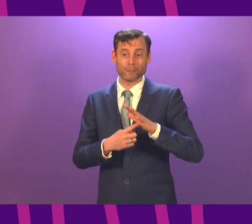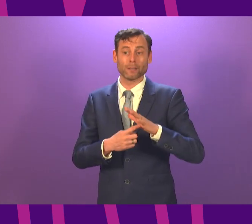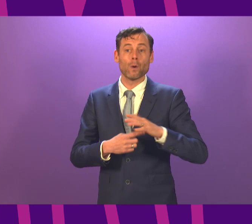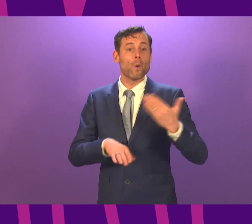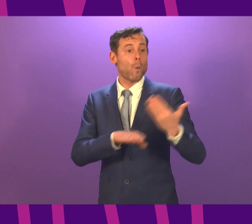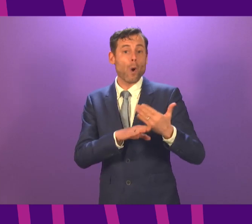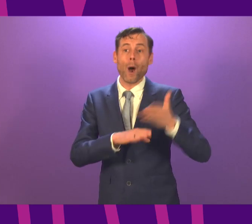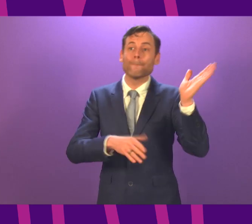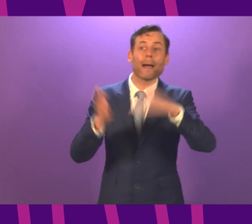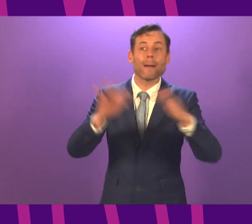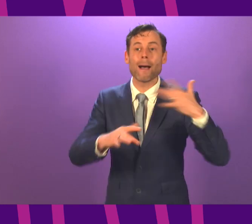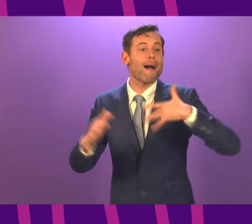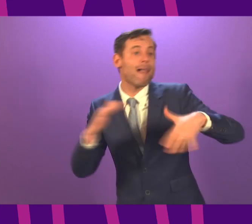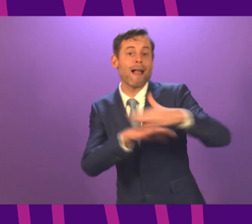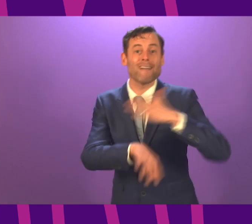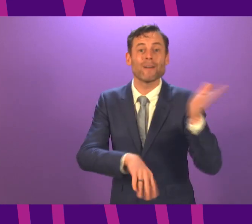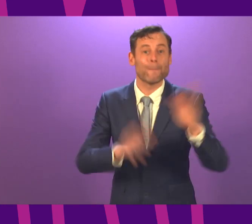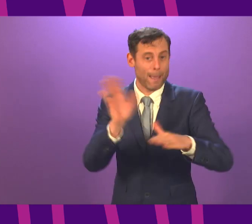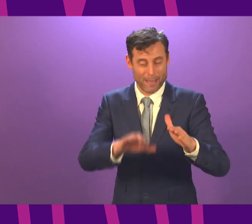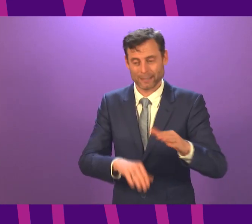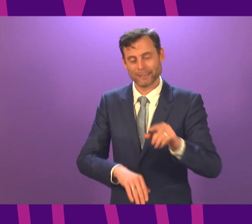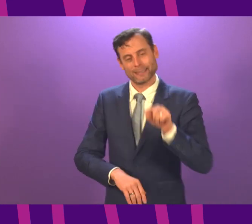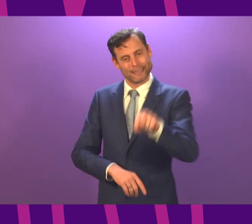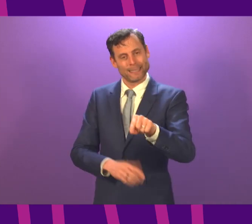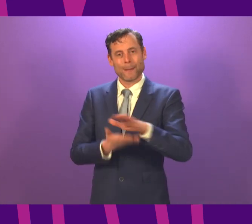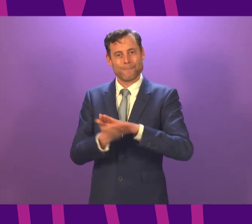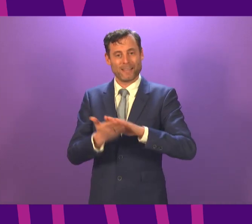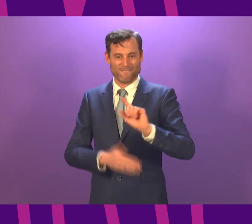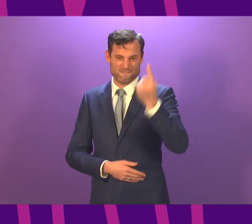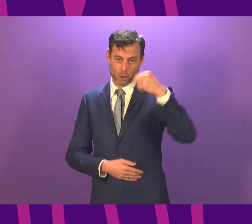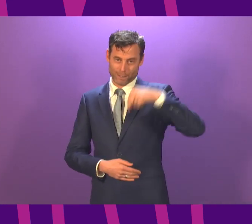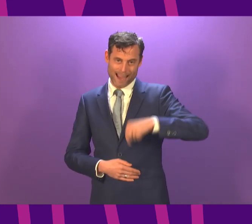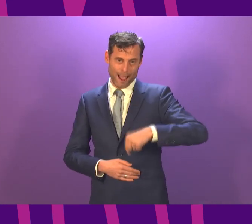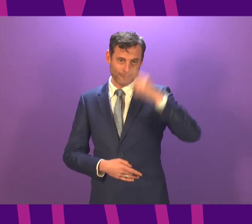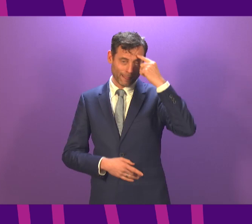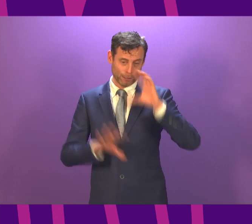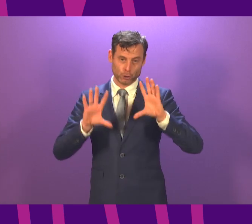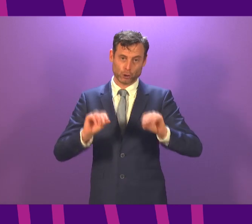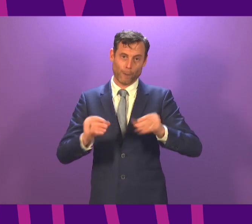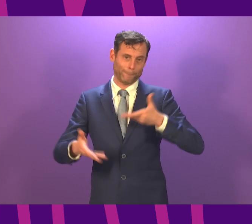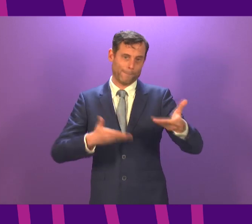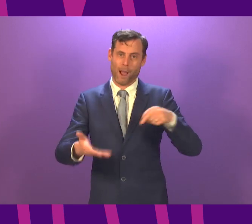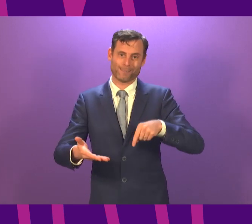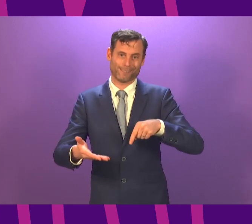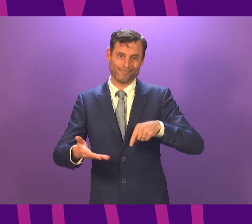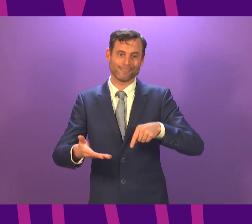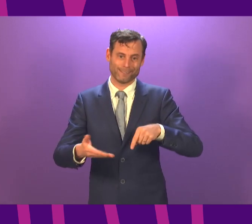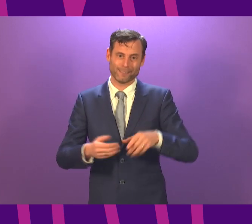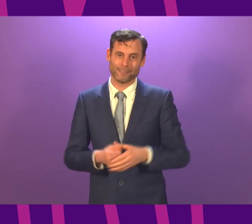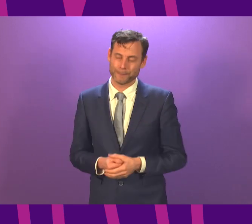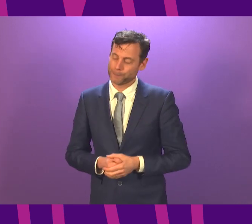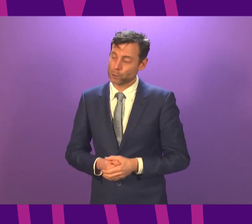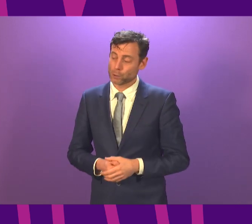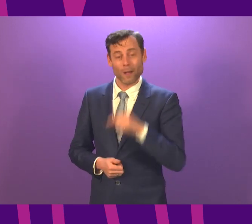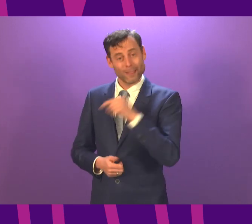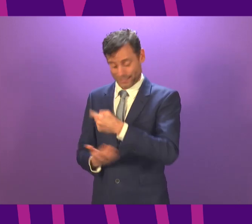of the virus as much as possible. And all of us, by accepting and abiding by the wider restrictions I have set out today, have